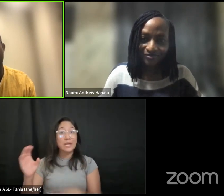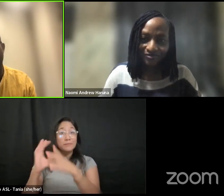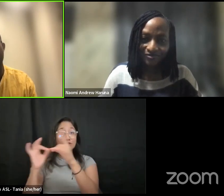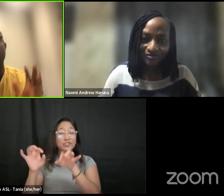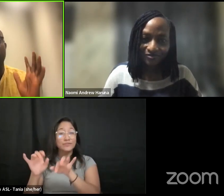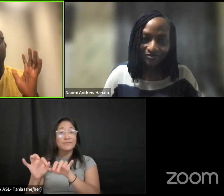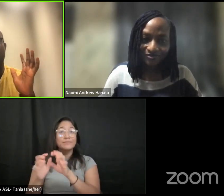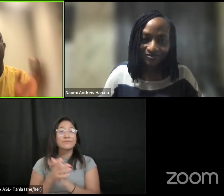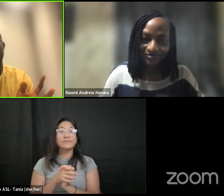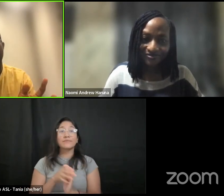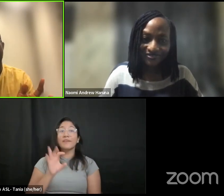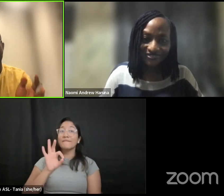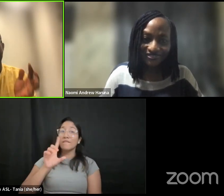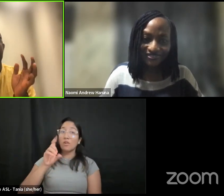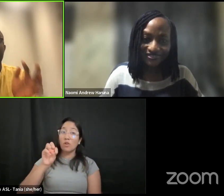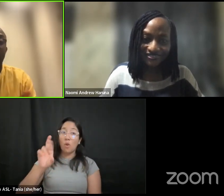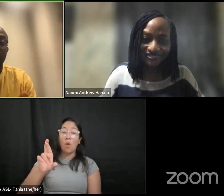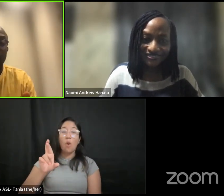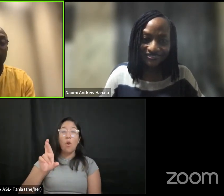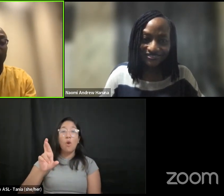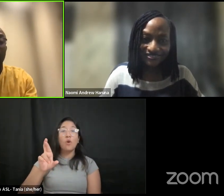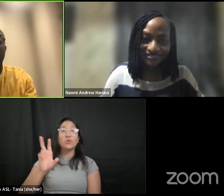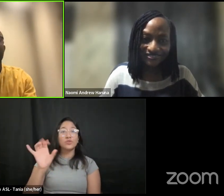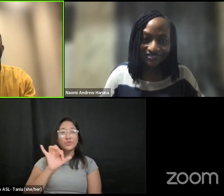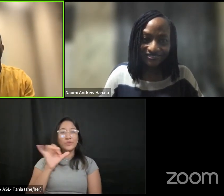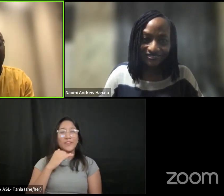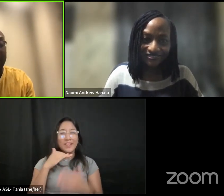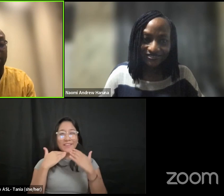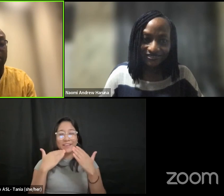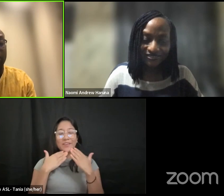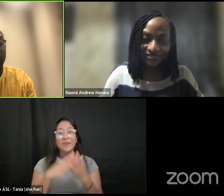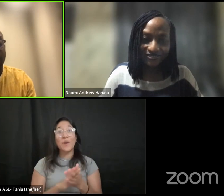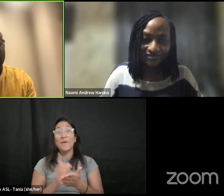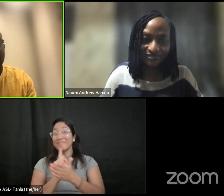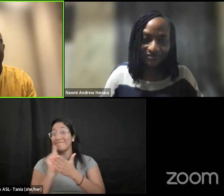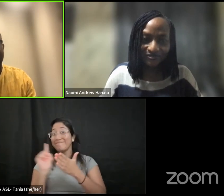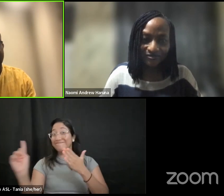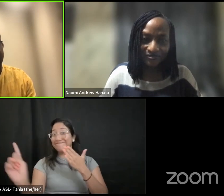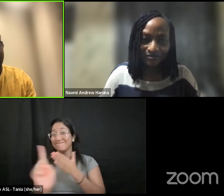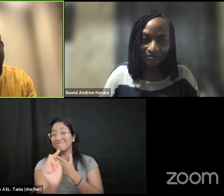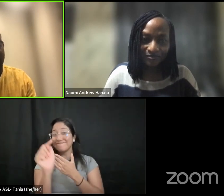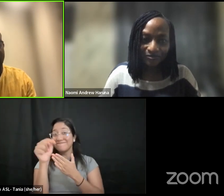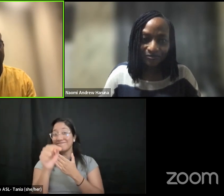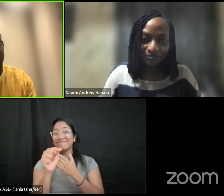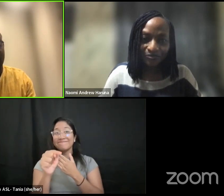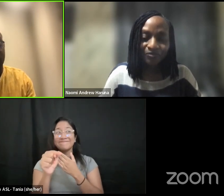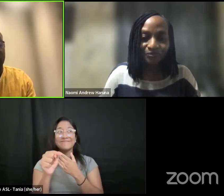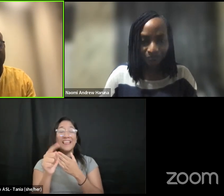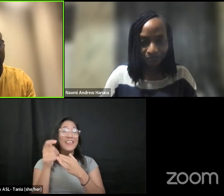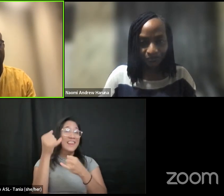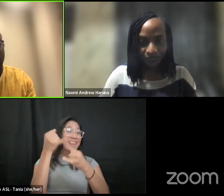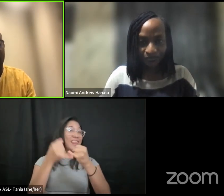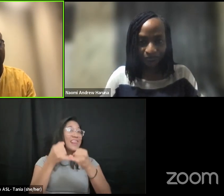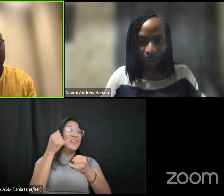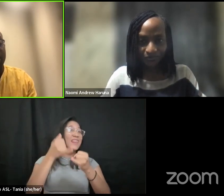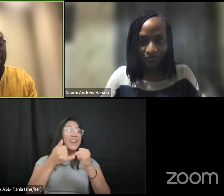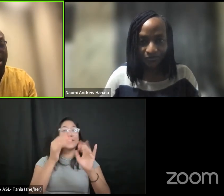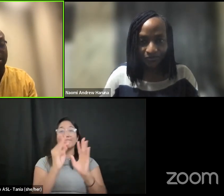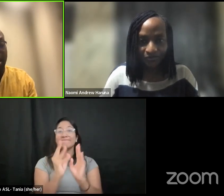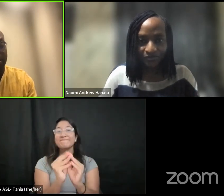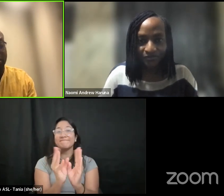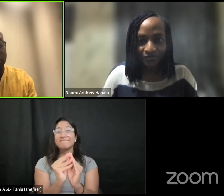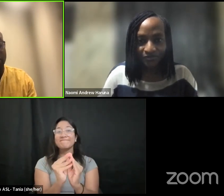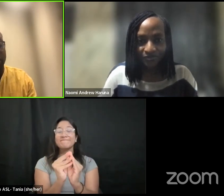floor and then we look forward to having you next week for our finer um episode and i will mention that